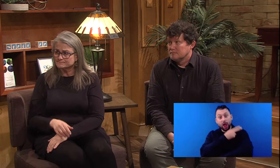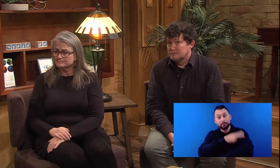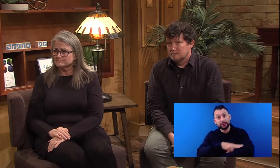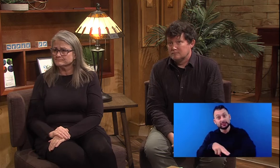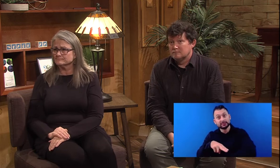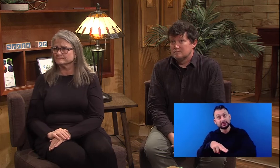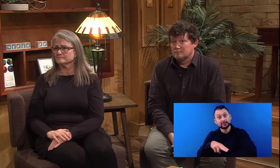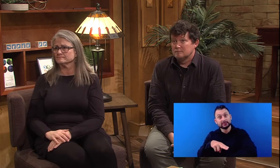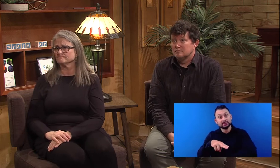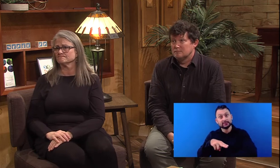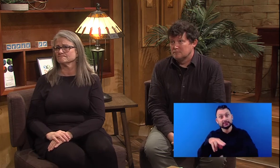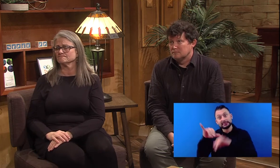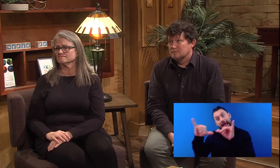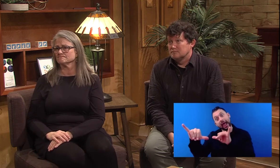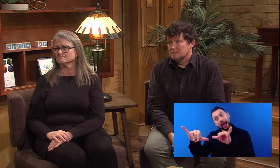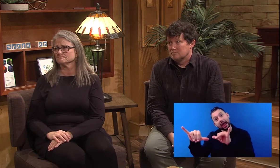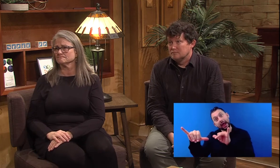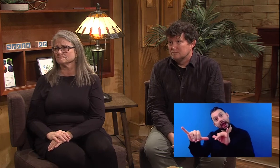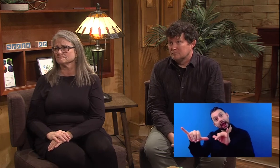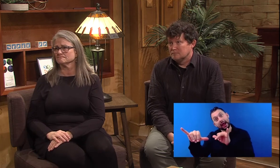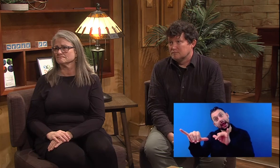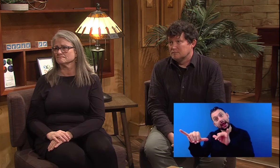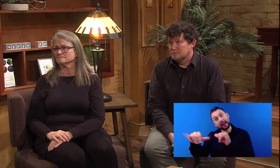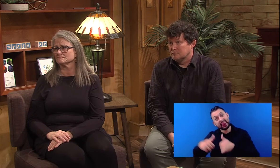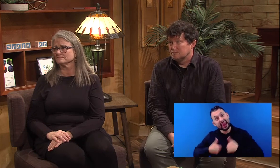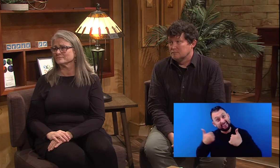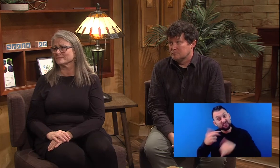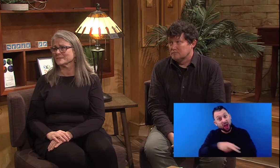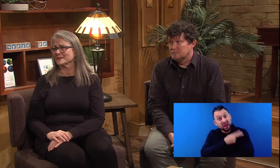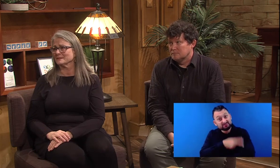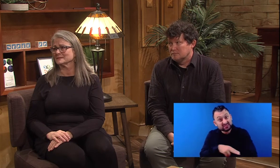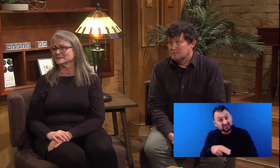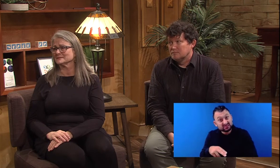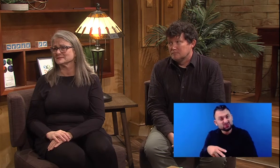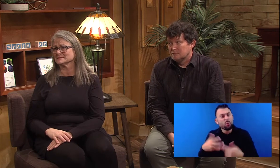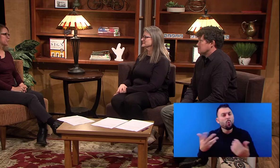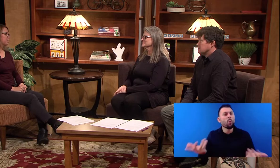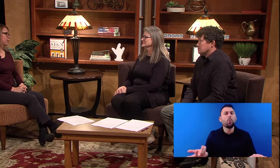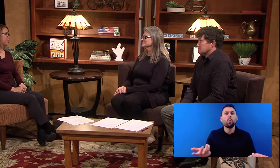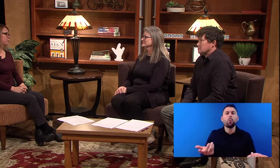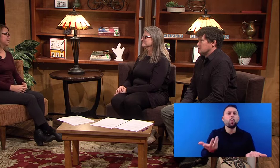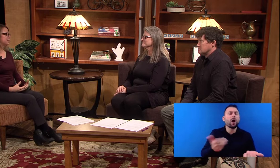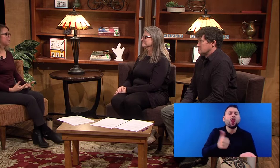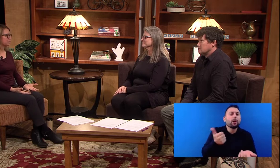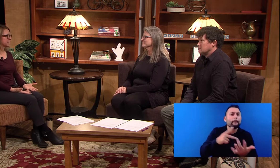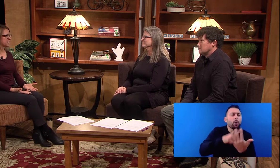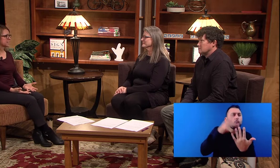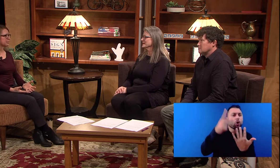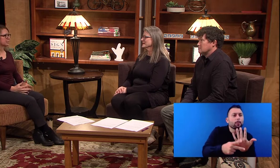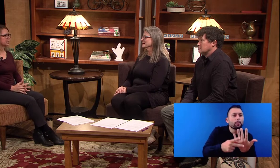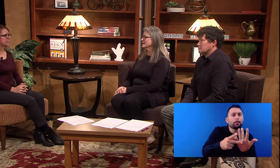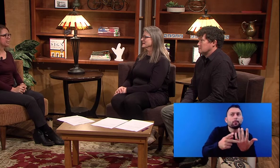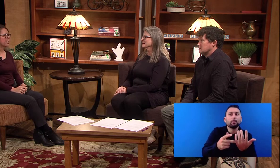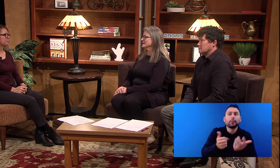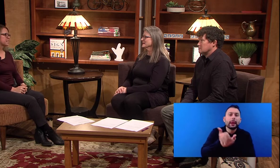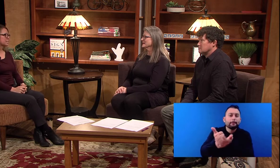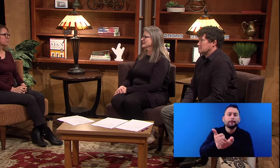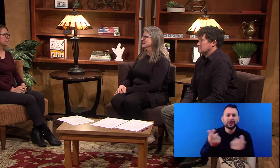specific program that provides those supports? So at the health department, we don't necessarily, um, since we,